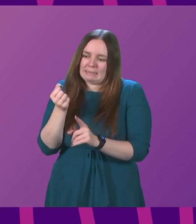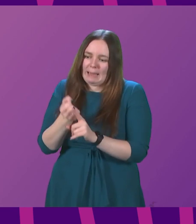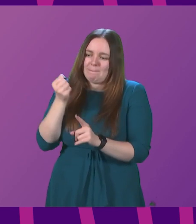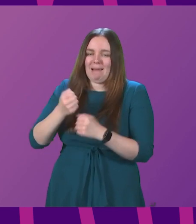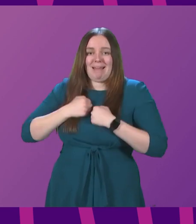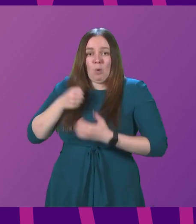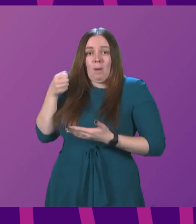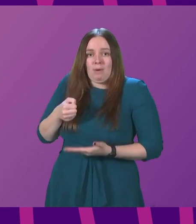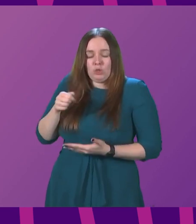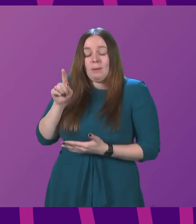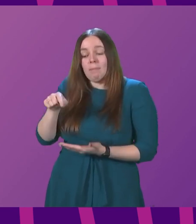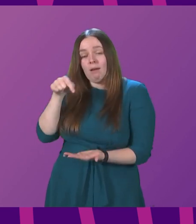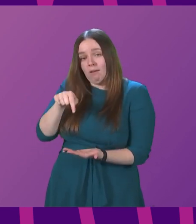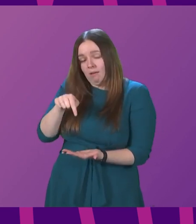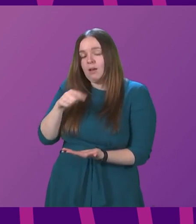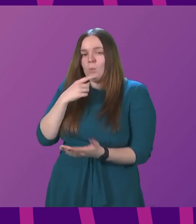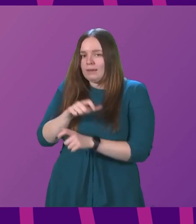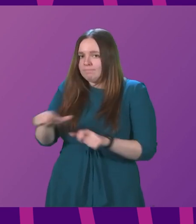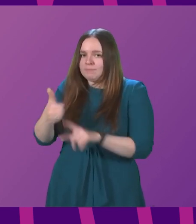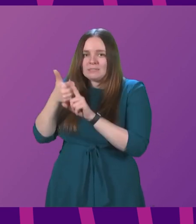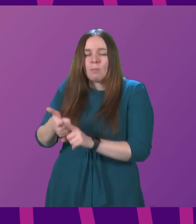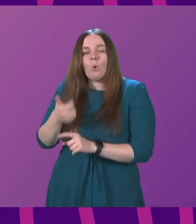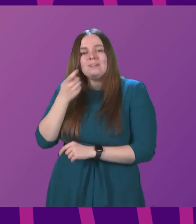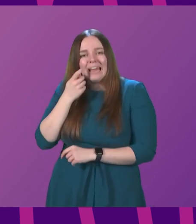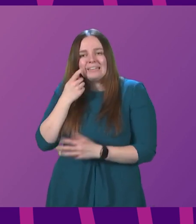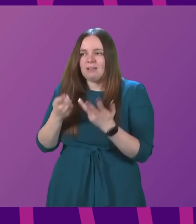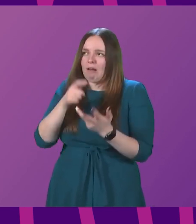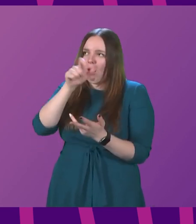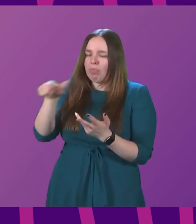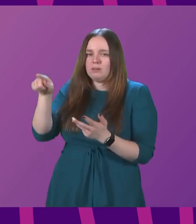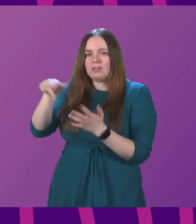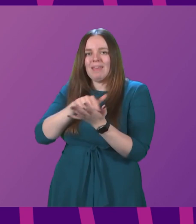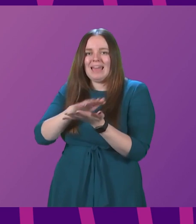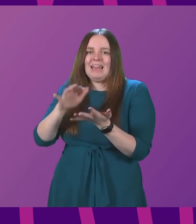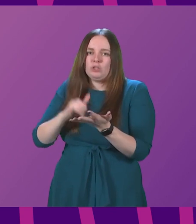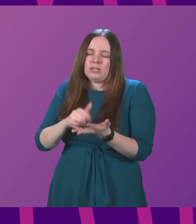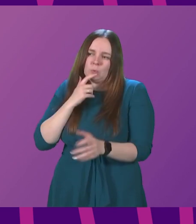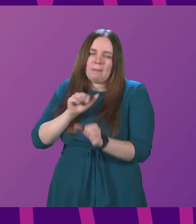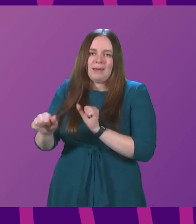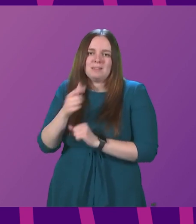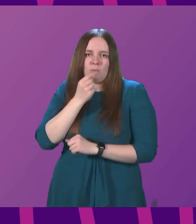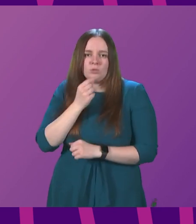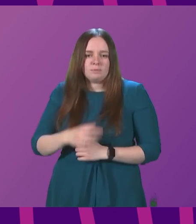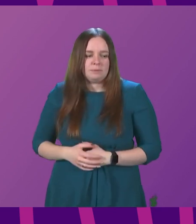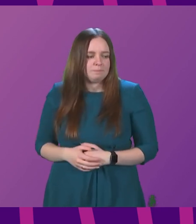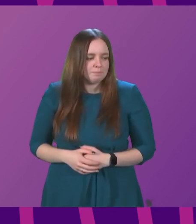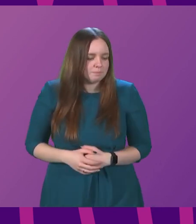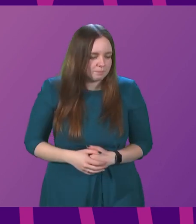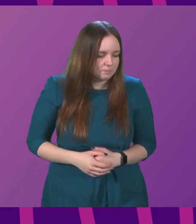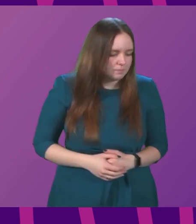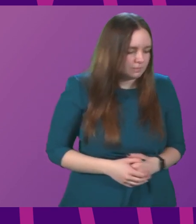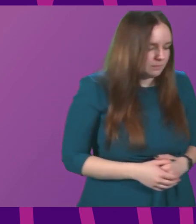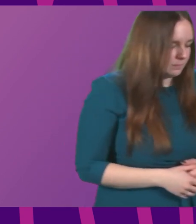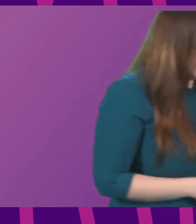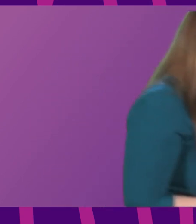budget, but within that we continue to support dentists and others within the National Health Service to the very best of our ability. Pauline McNeill to be